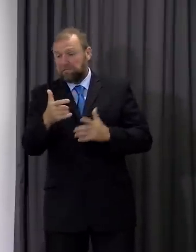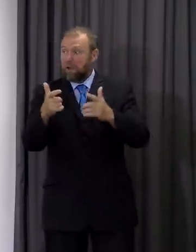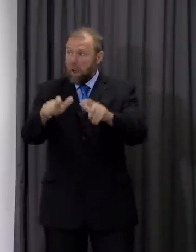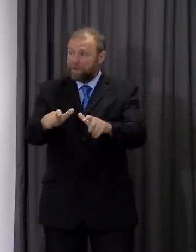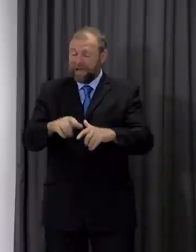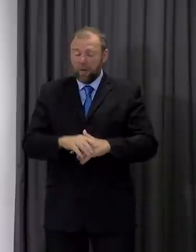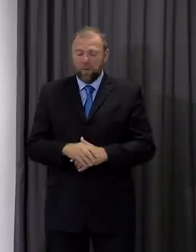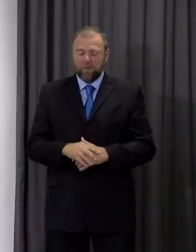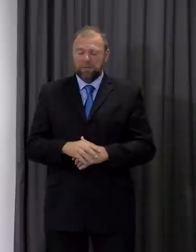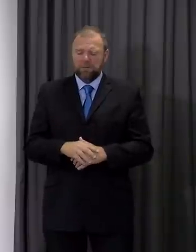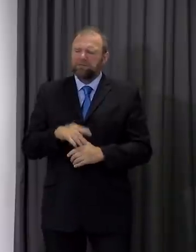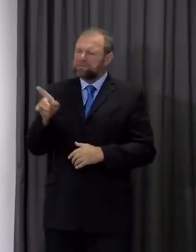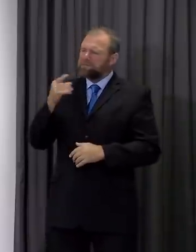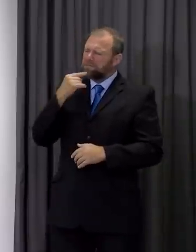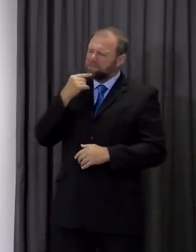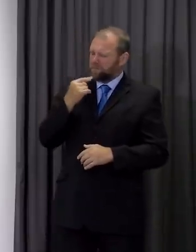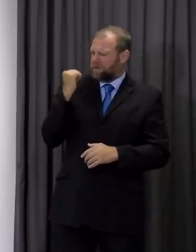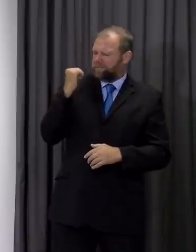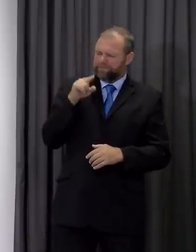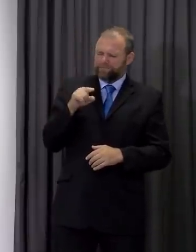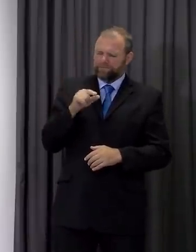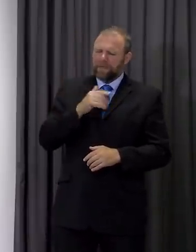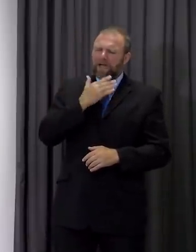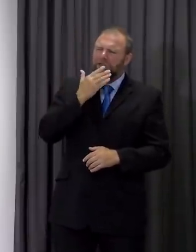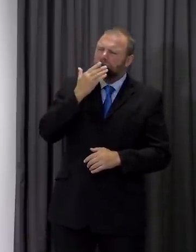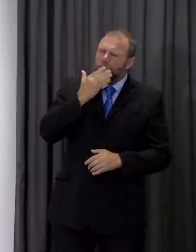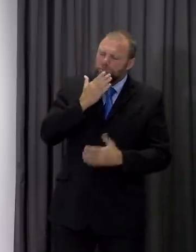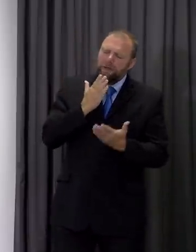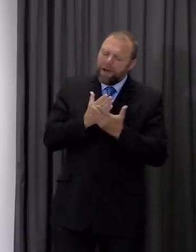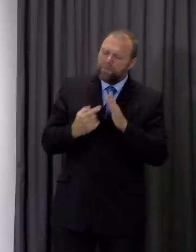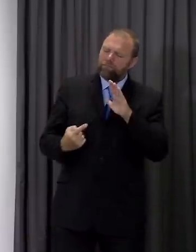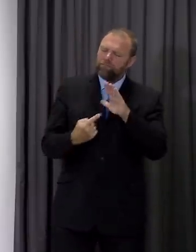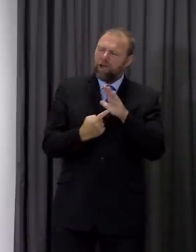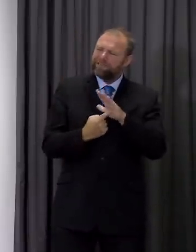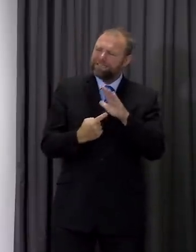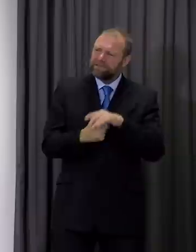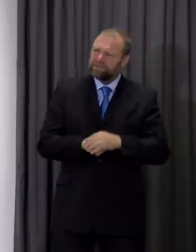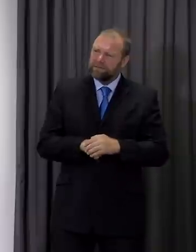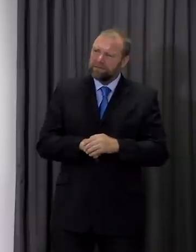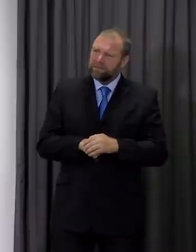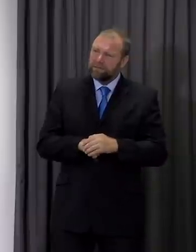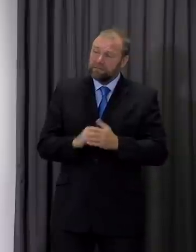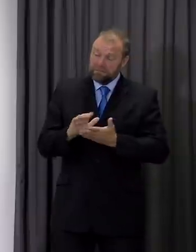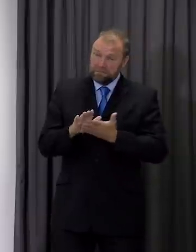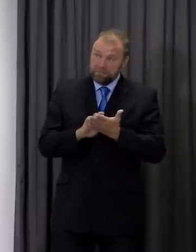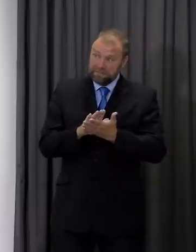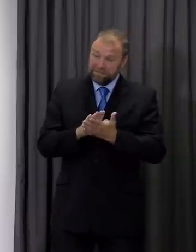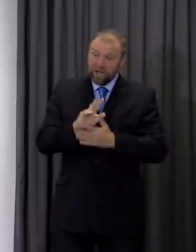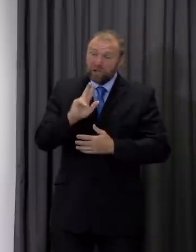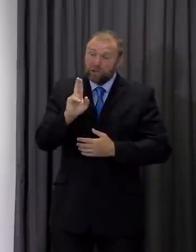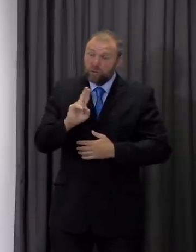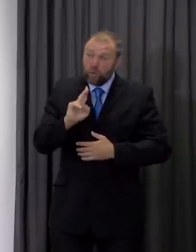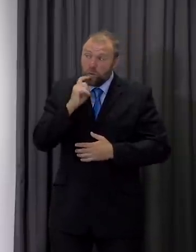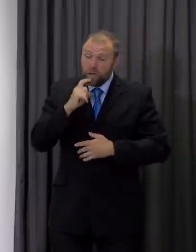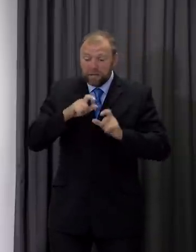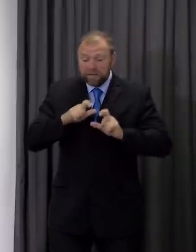schools are a priority. Short of a national lockdown, does that mean, therefore, that schools, closing schools, would be the last thing that